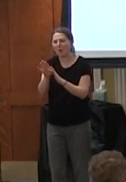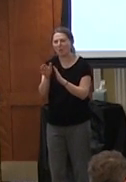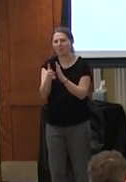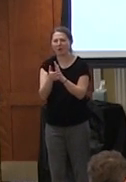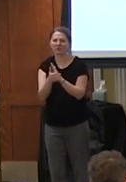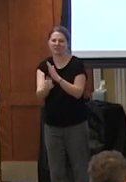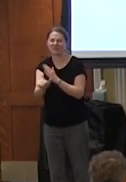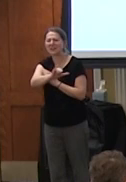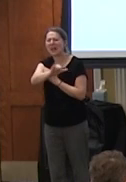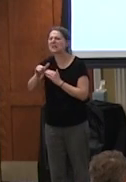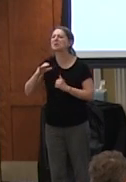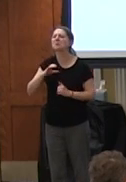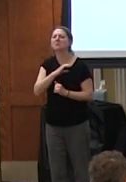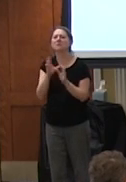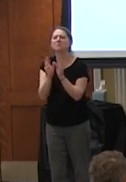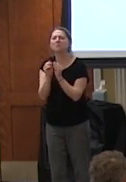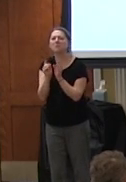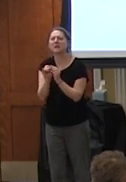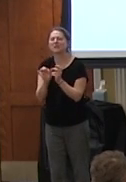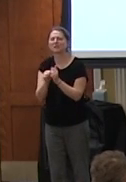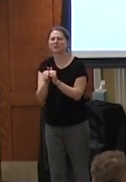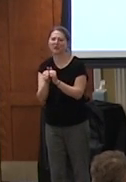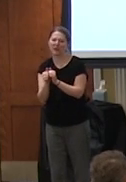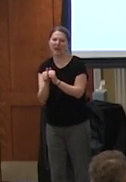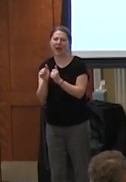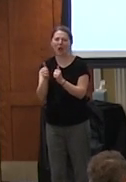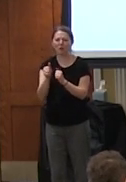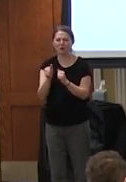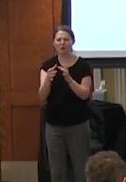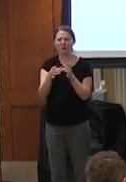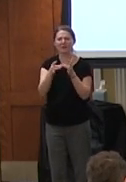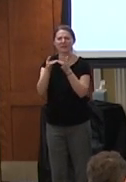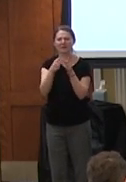ways right in terms of moving us in this direction